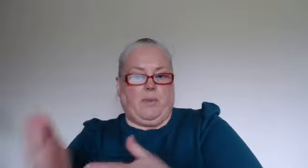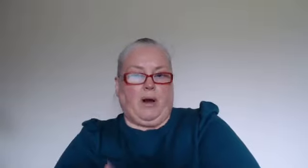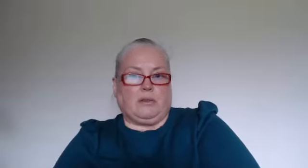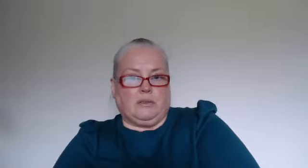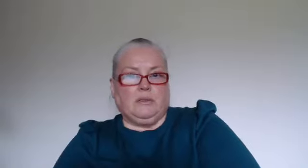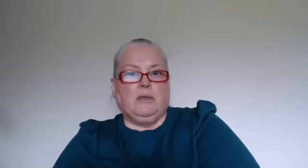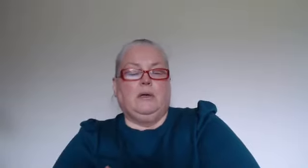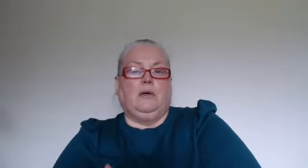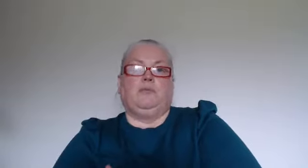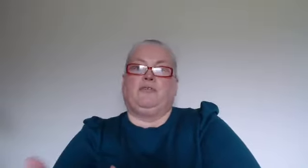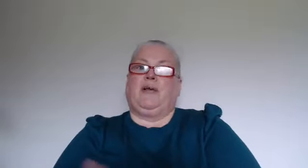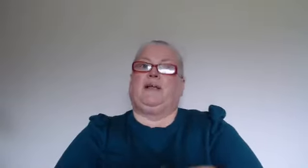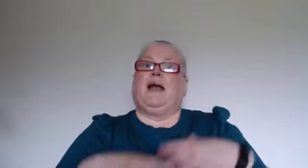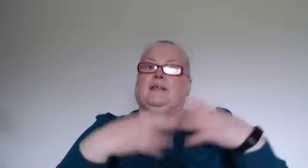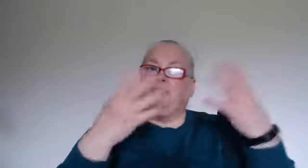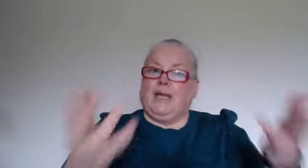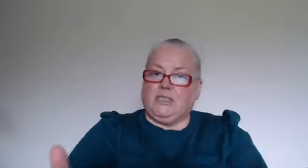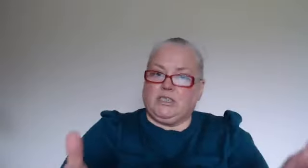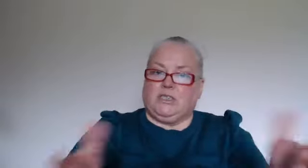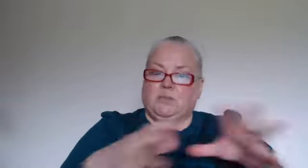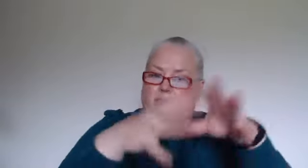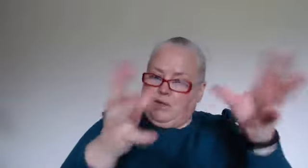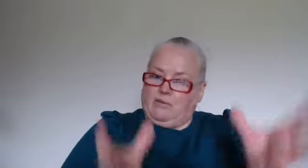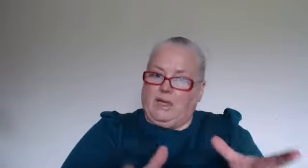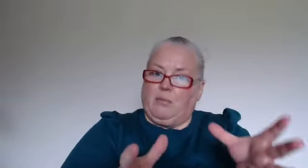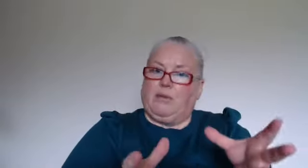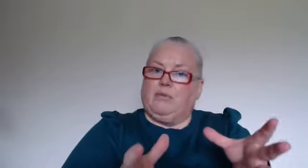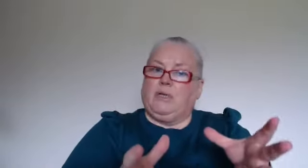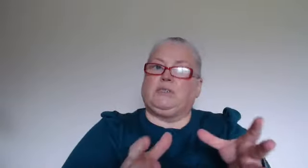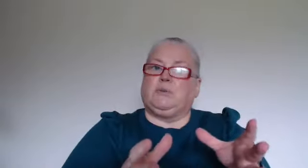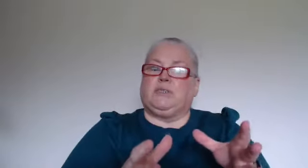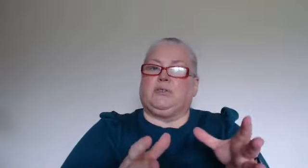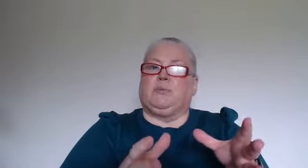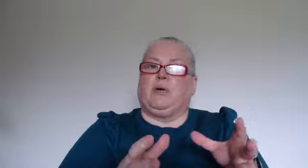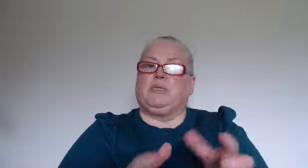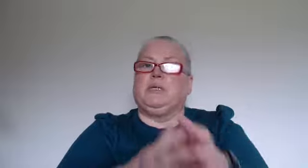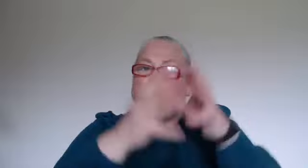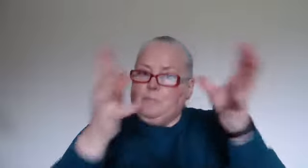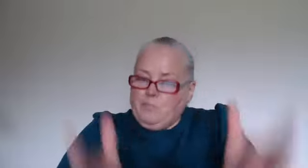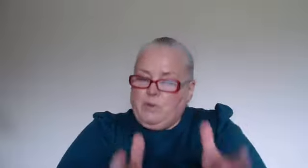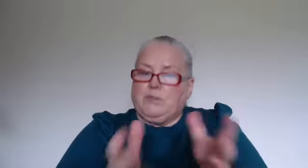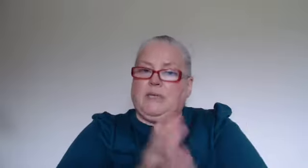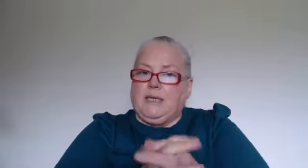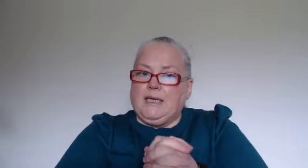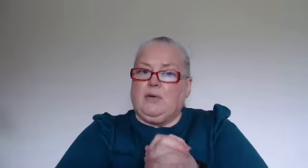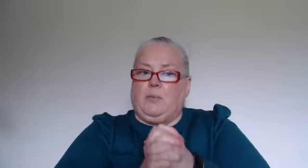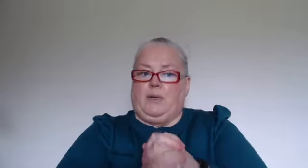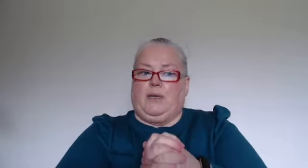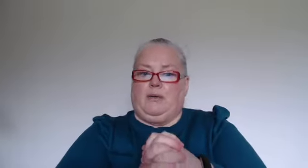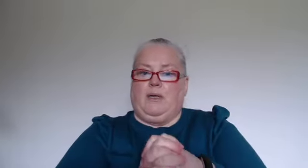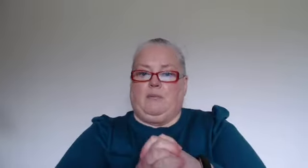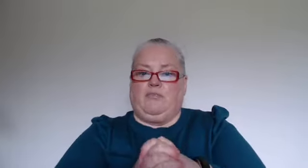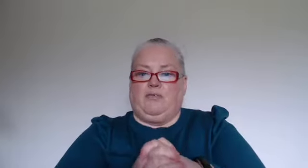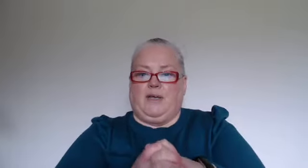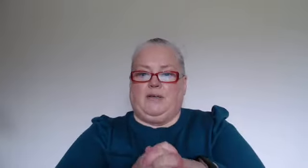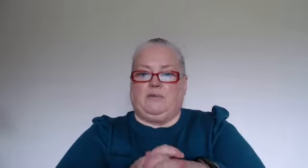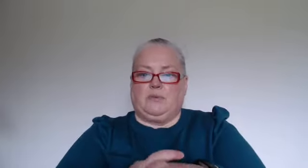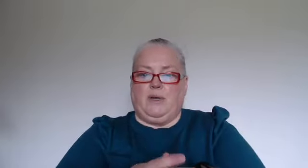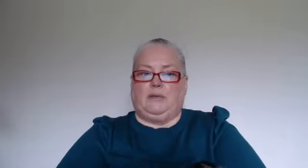partner up for failure and the relationship. Think about the relationship as a third party. We're setting it up for failure as well.